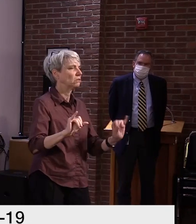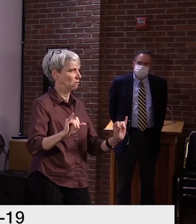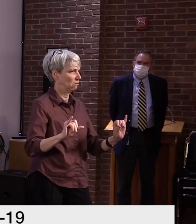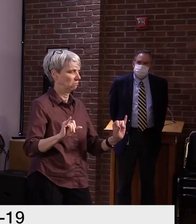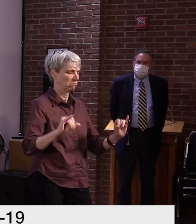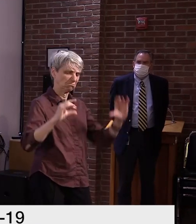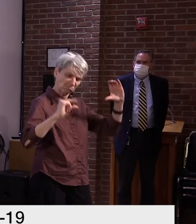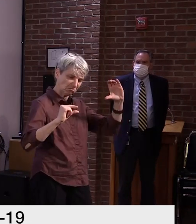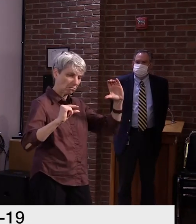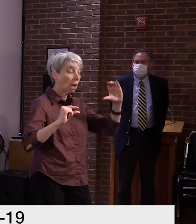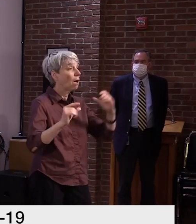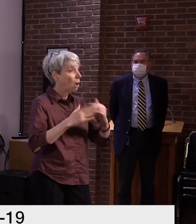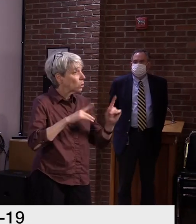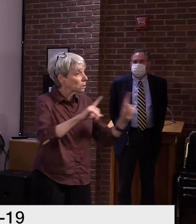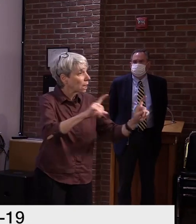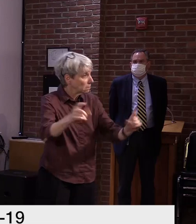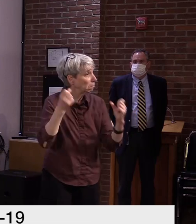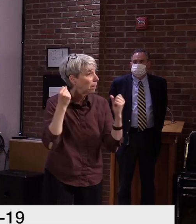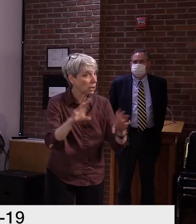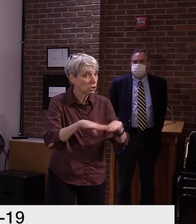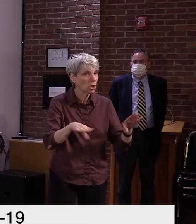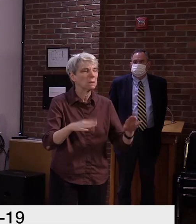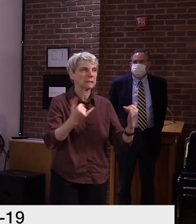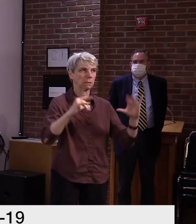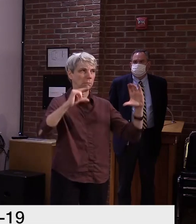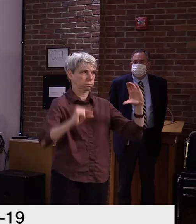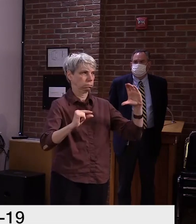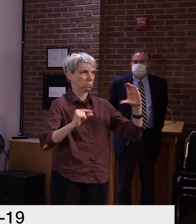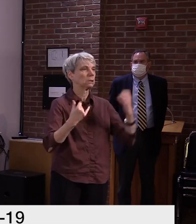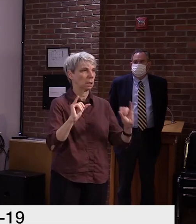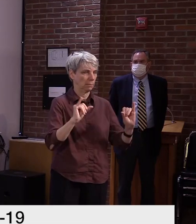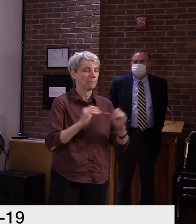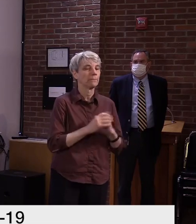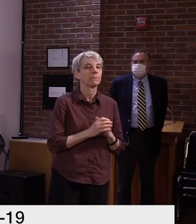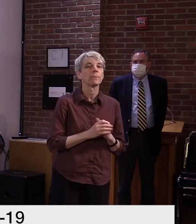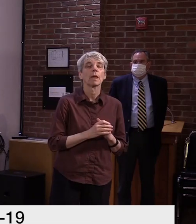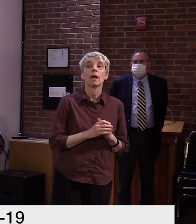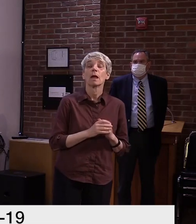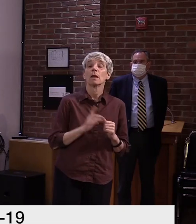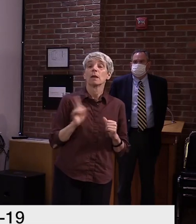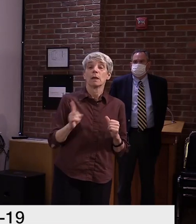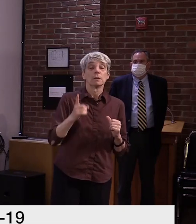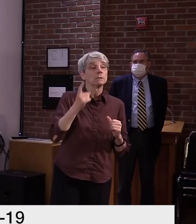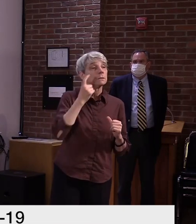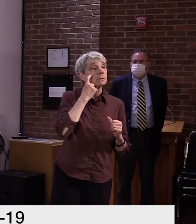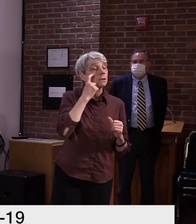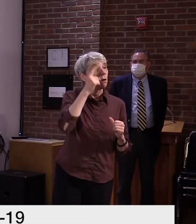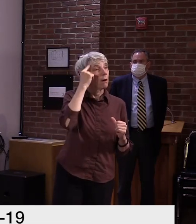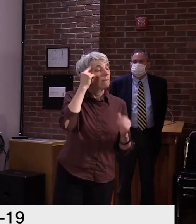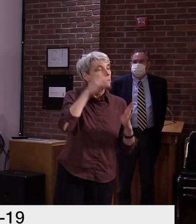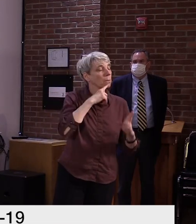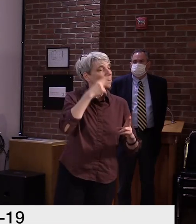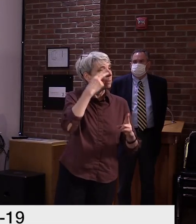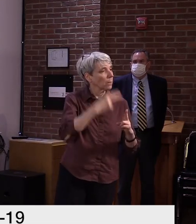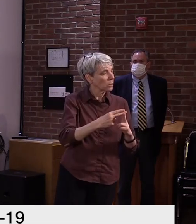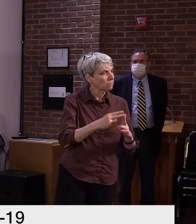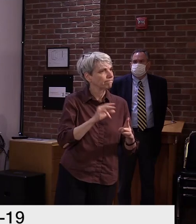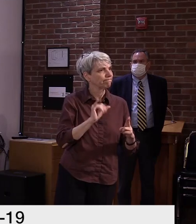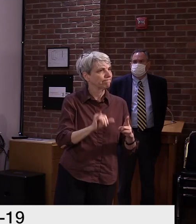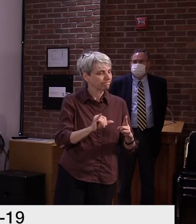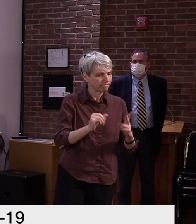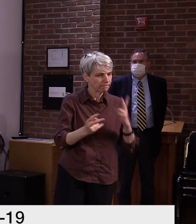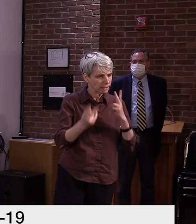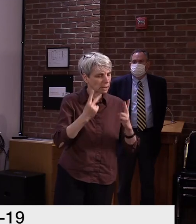have broad testing available. And the governor talked about the concerning trends we're seeing with